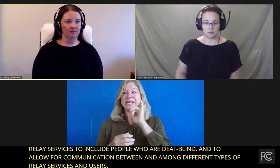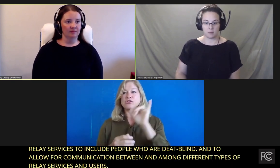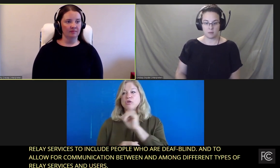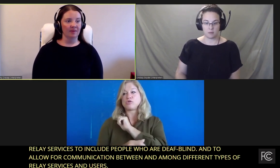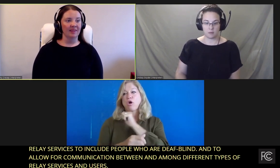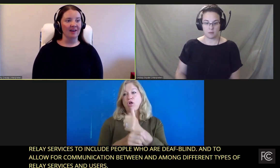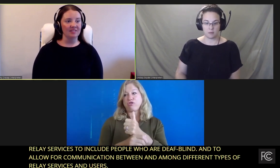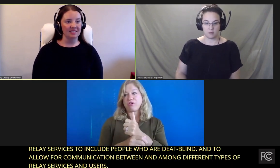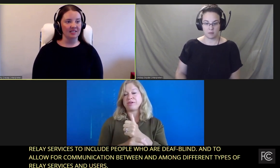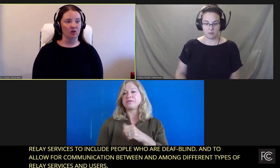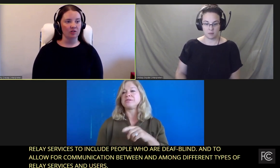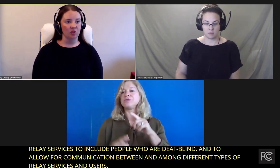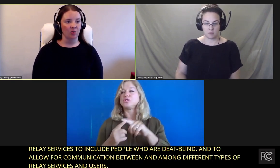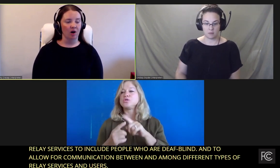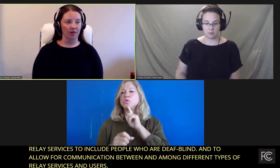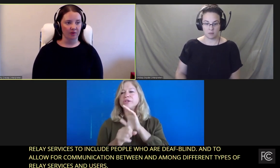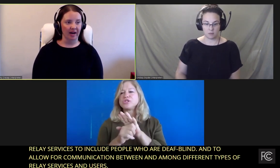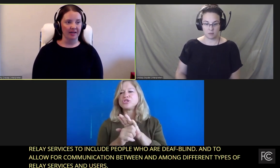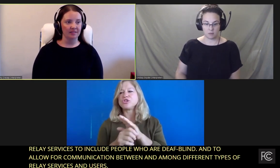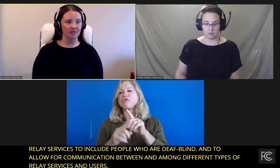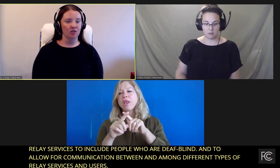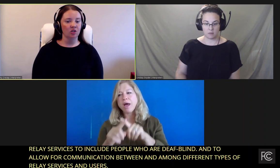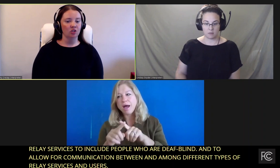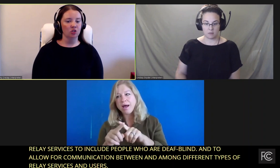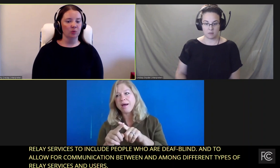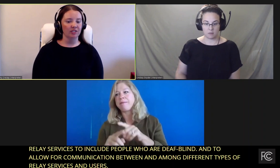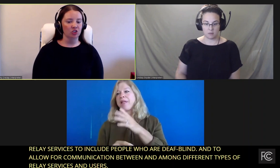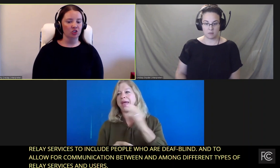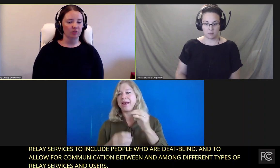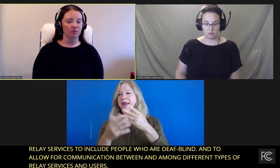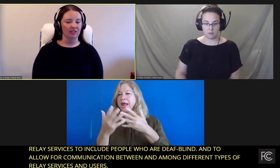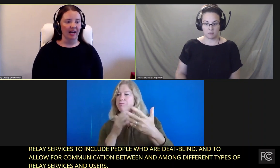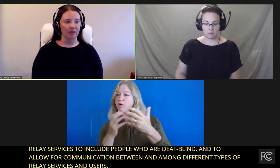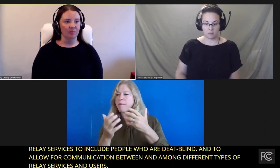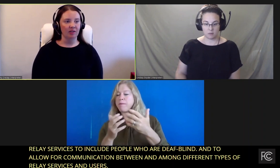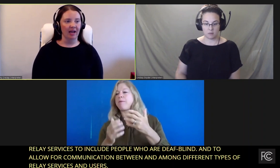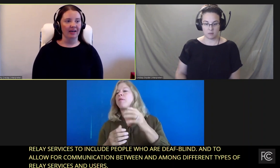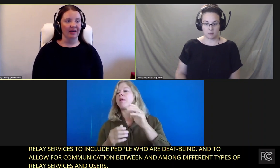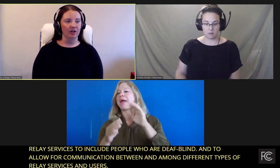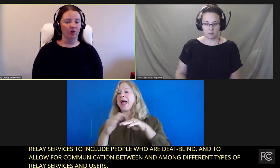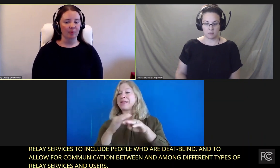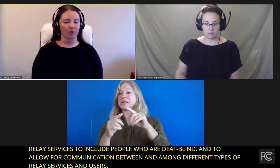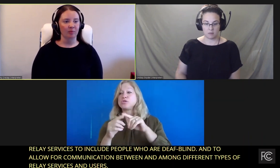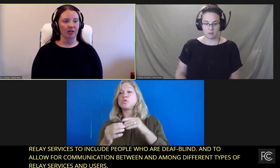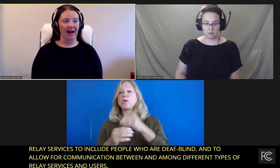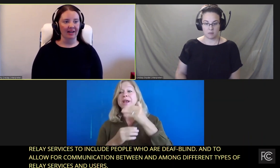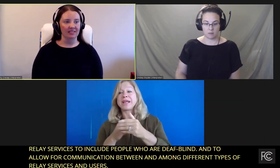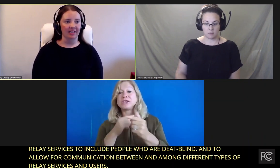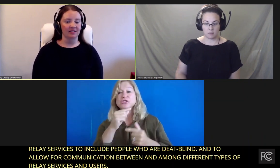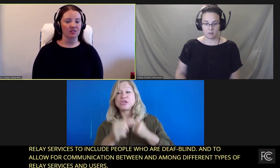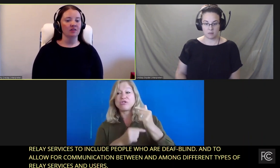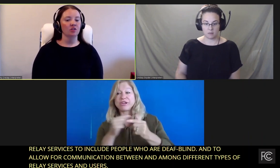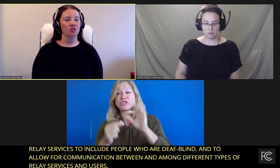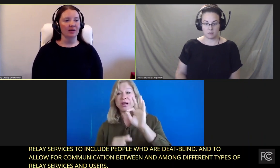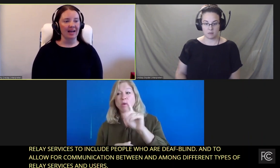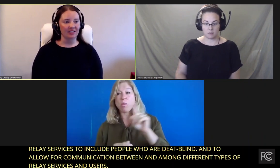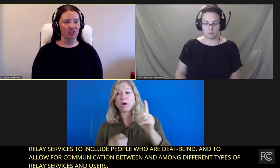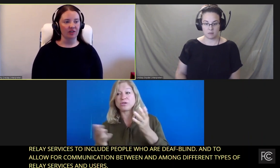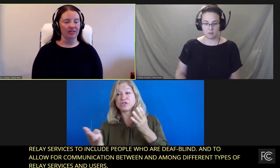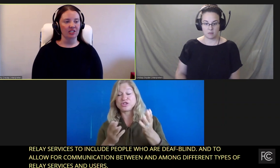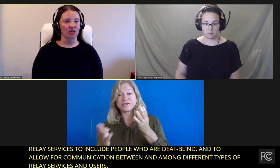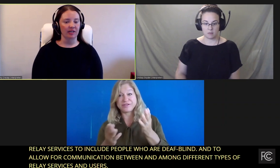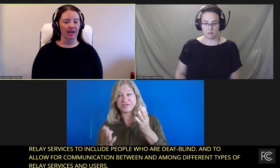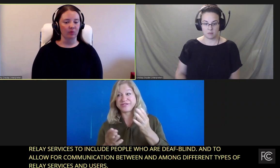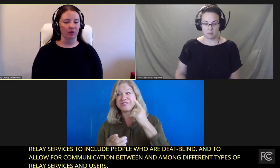The FCC is also authorized to ensure reliable and interoperable access to